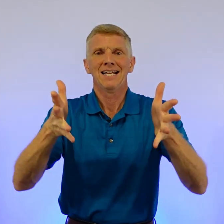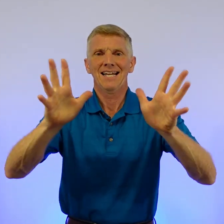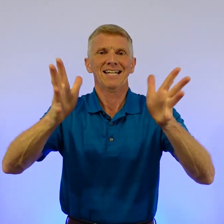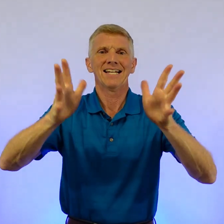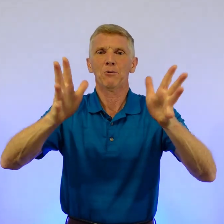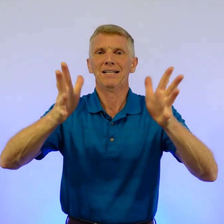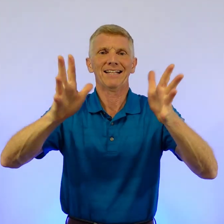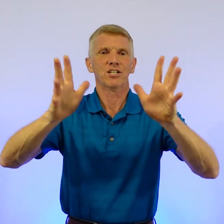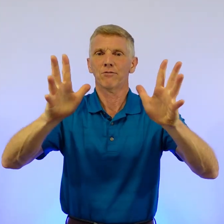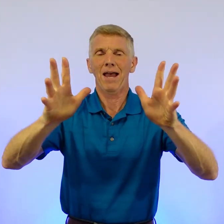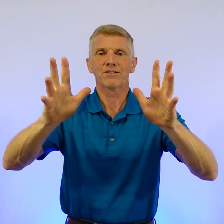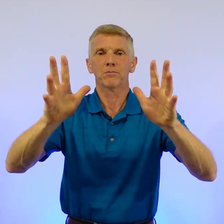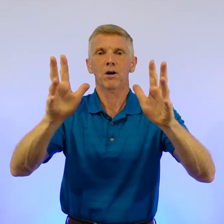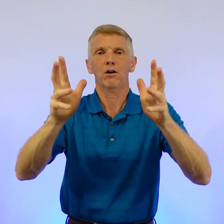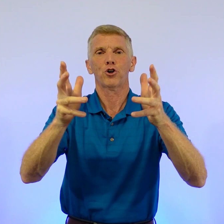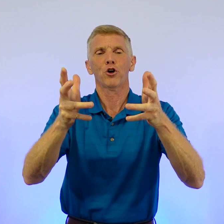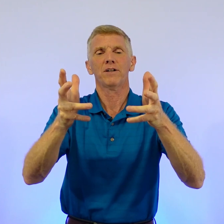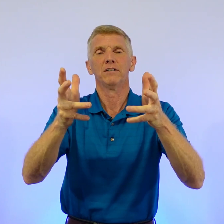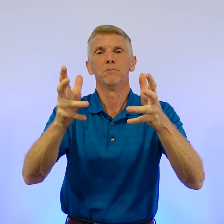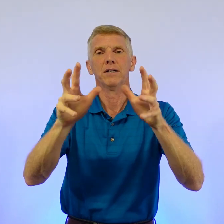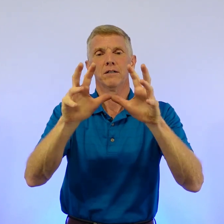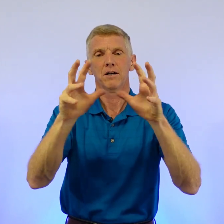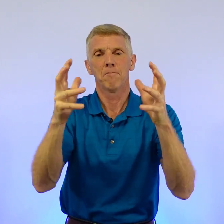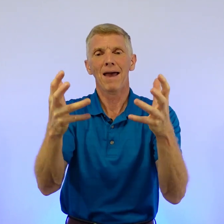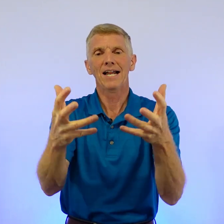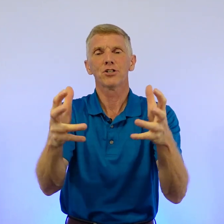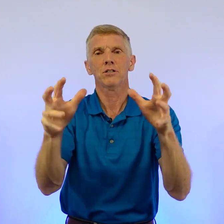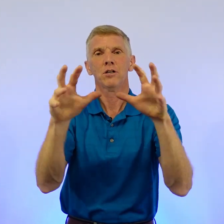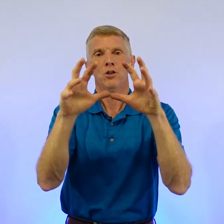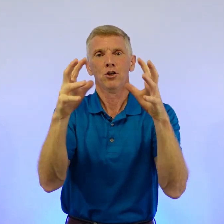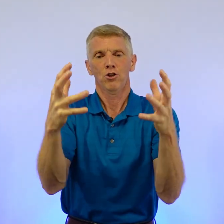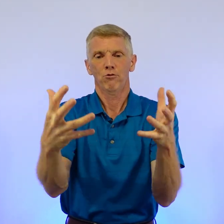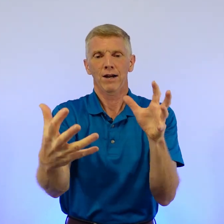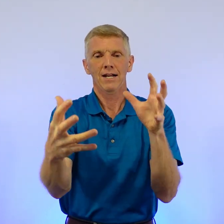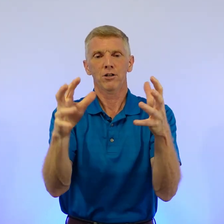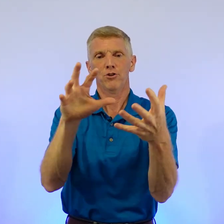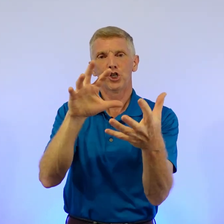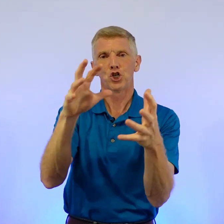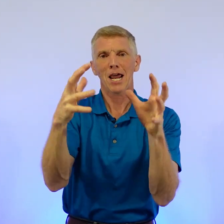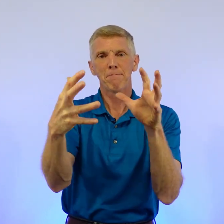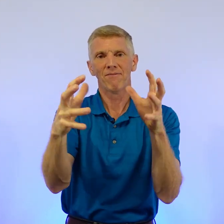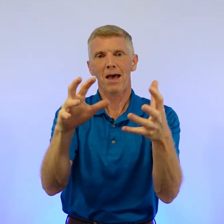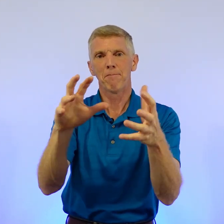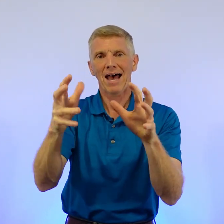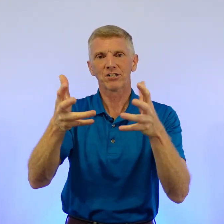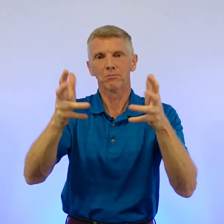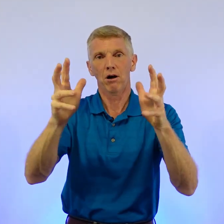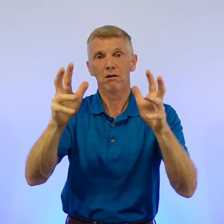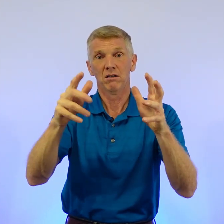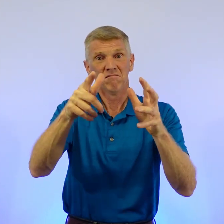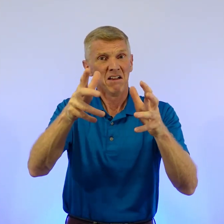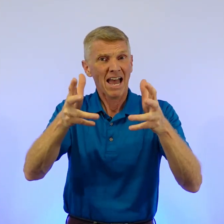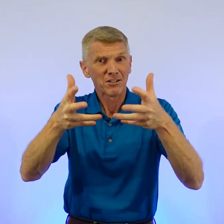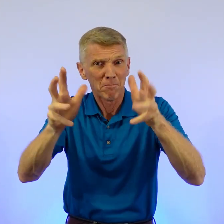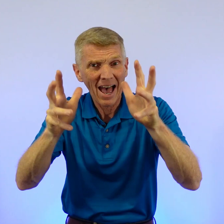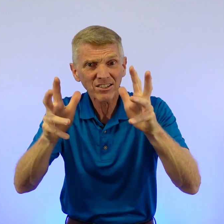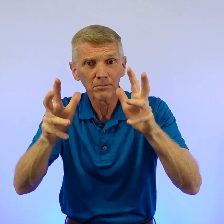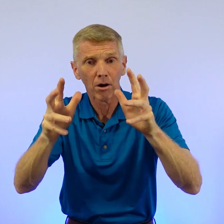It's not really like this for basketball. Curve it in a little bit. Imagine, right, the shape of that basketball. As a basketball